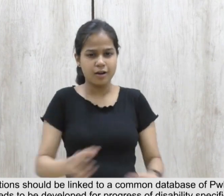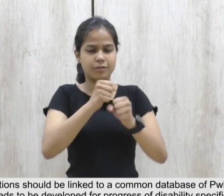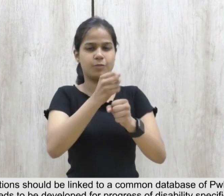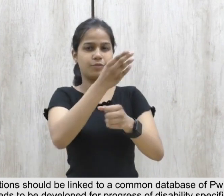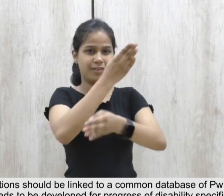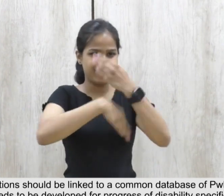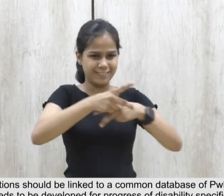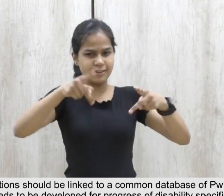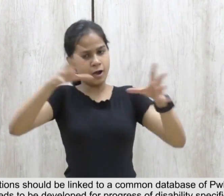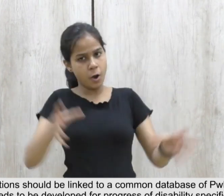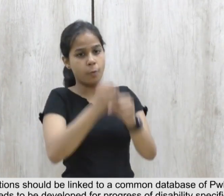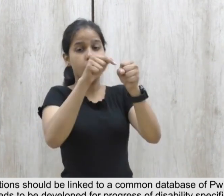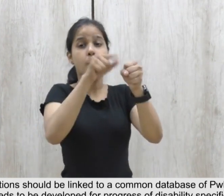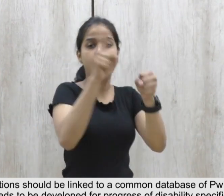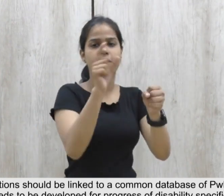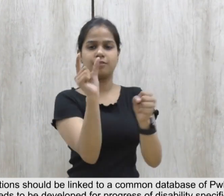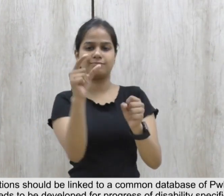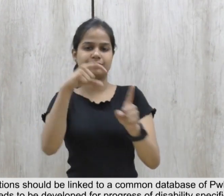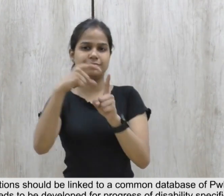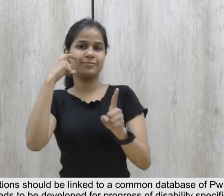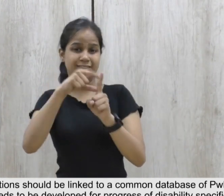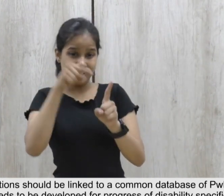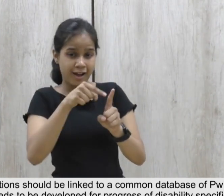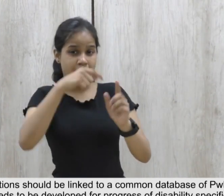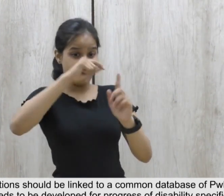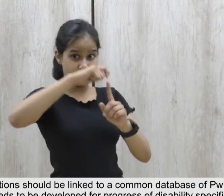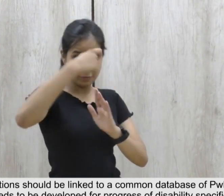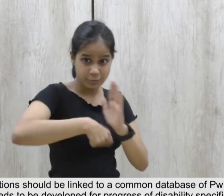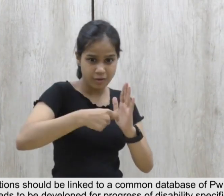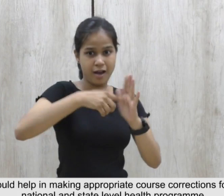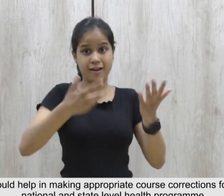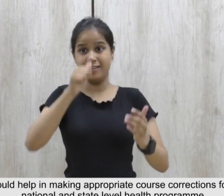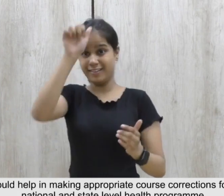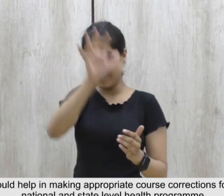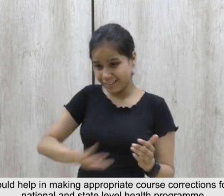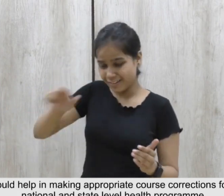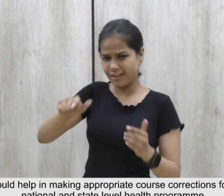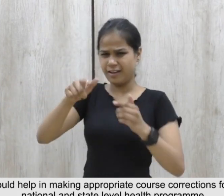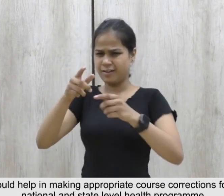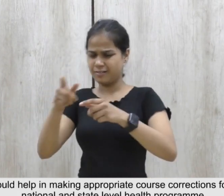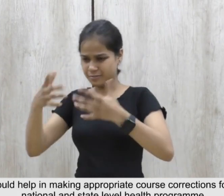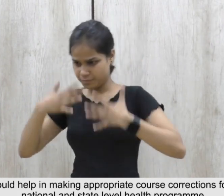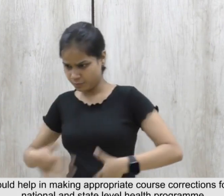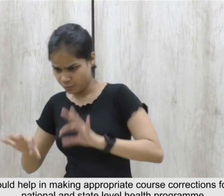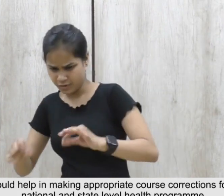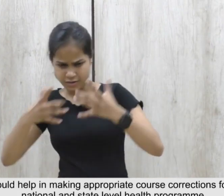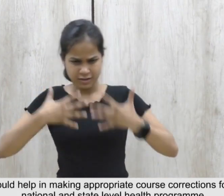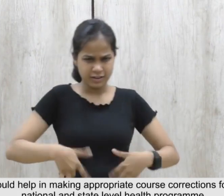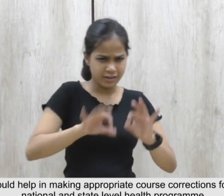for progress of disability-specific health status across the country. This would help in making